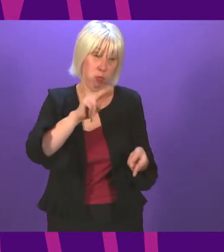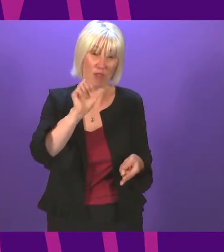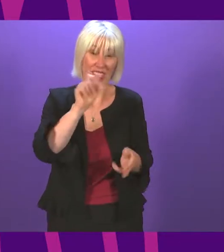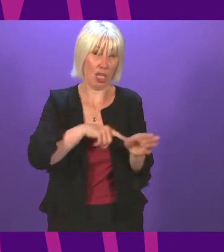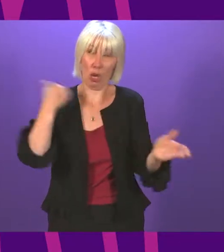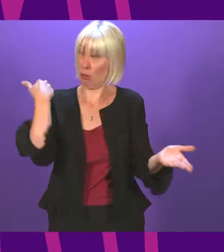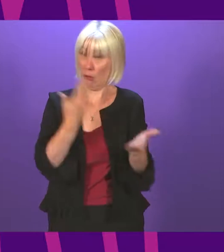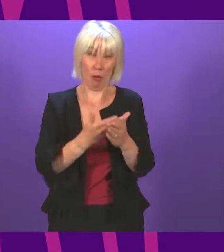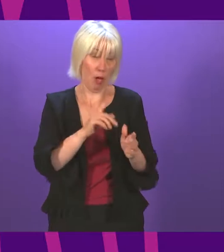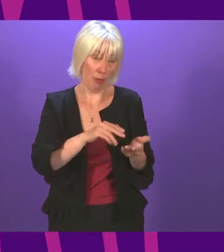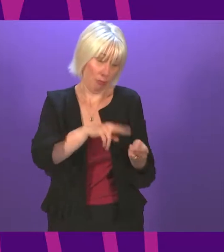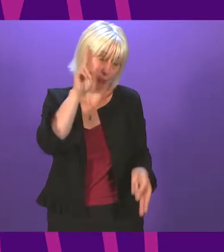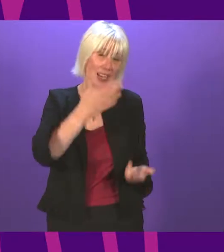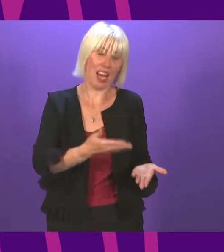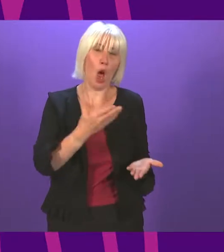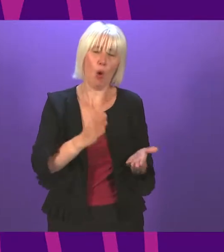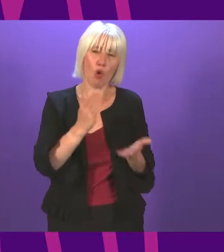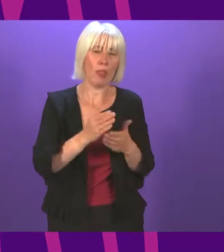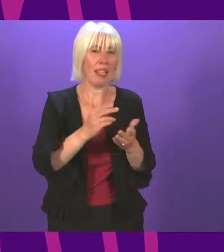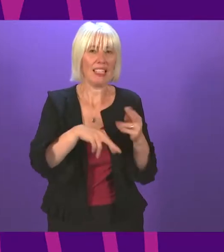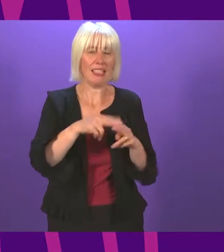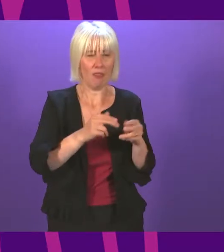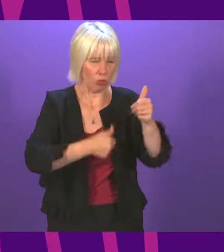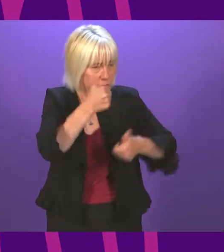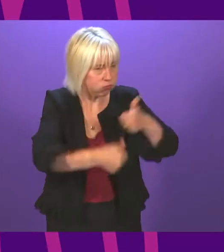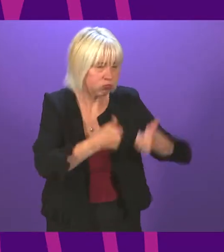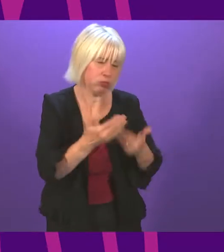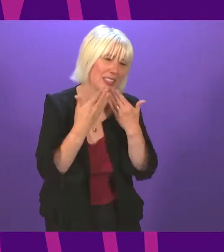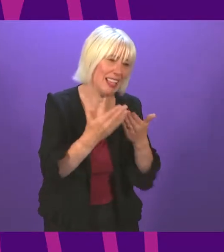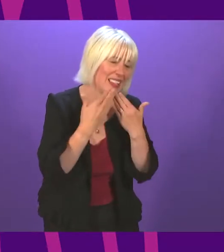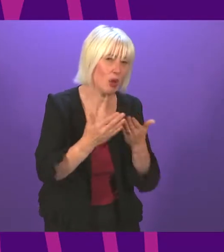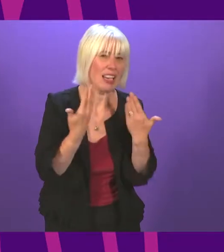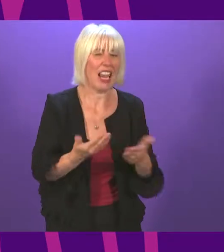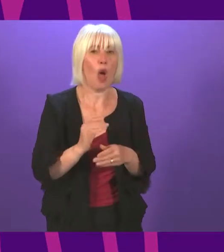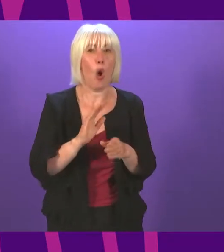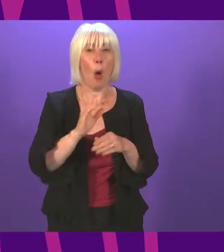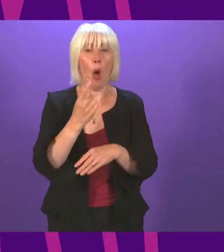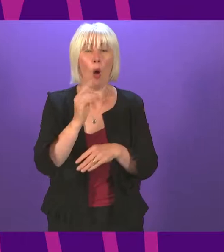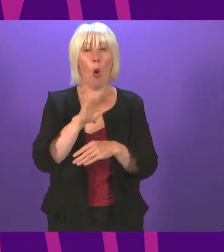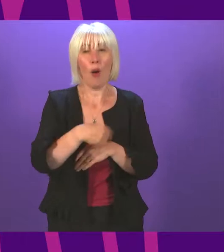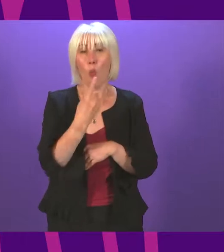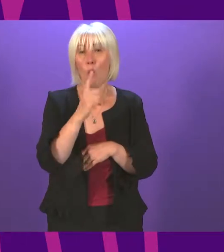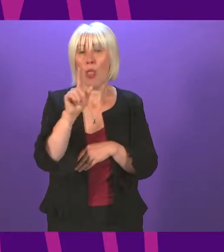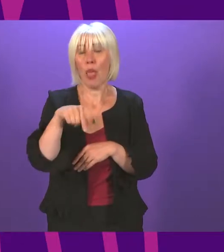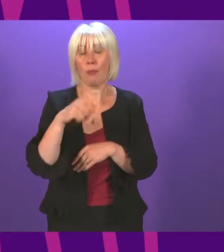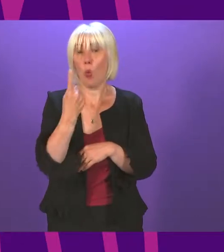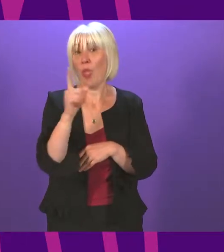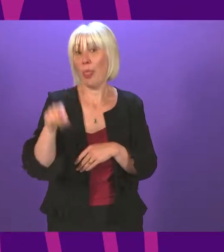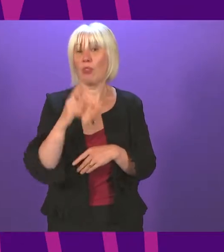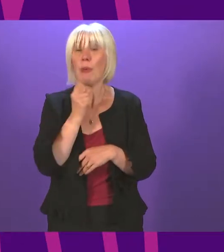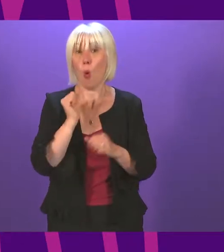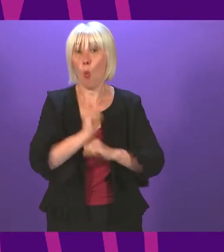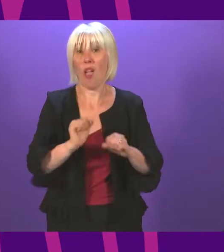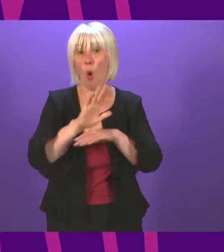who deserve our praise and thanks, more than a thousand people are waiting more than eight hours to be seen. Hundreds more